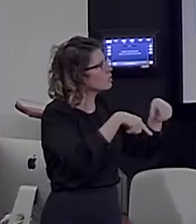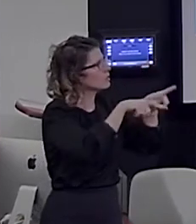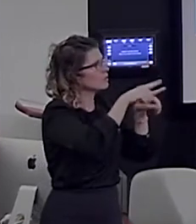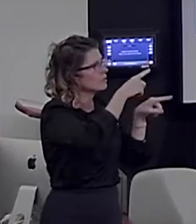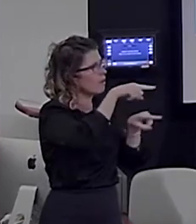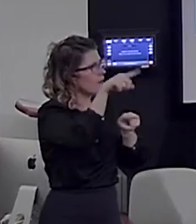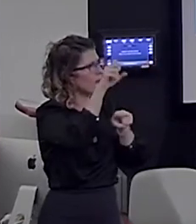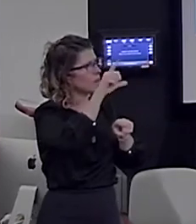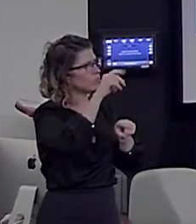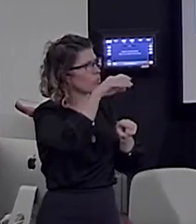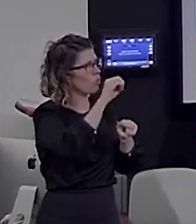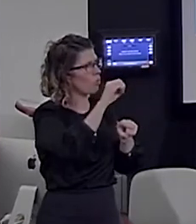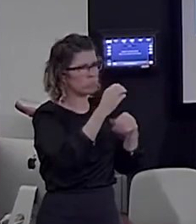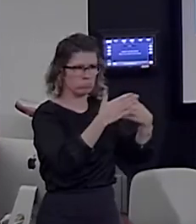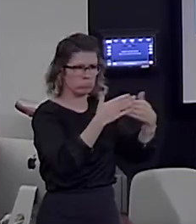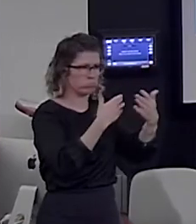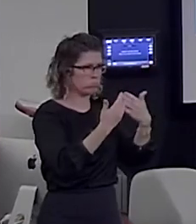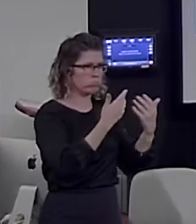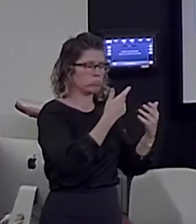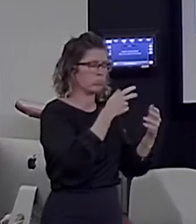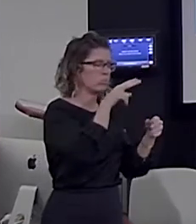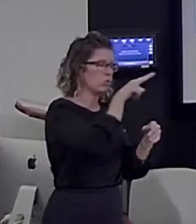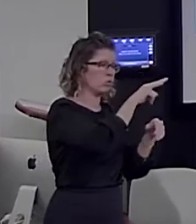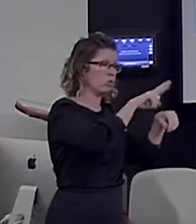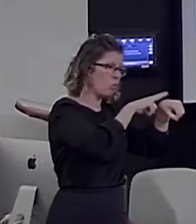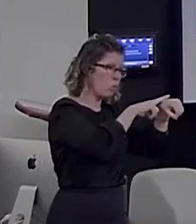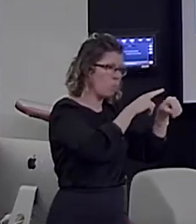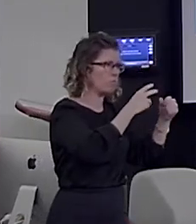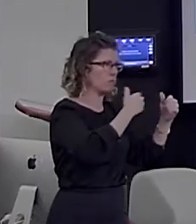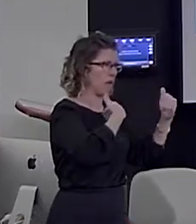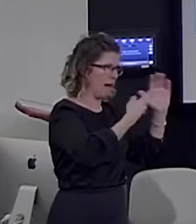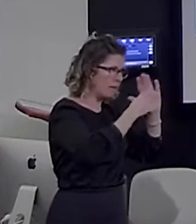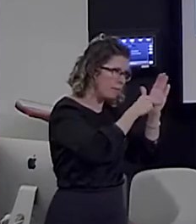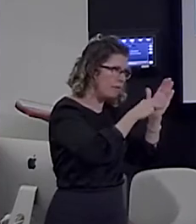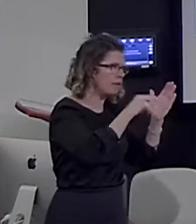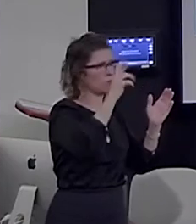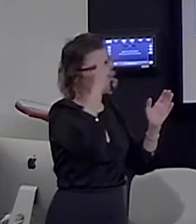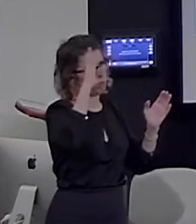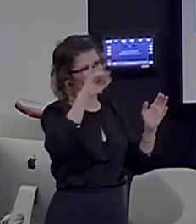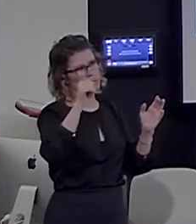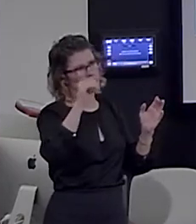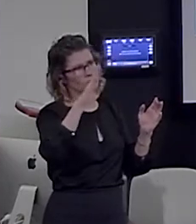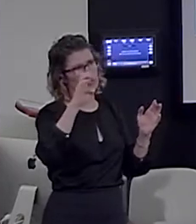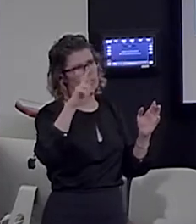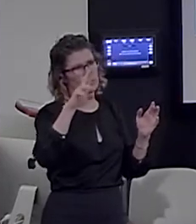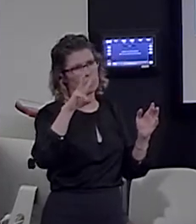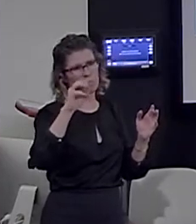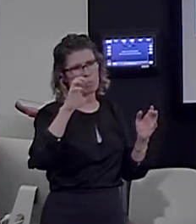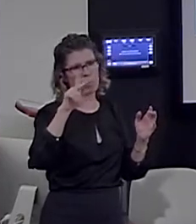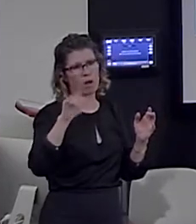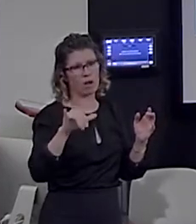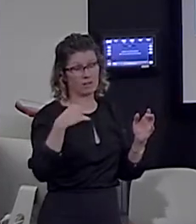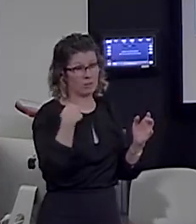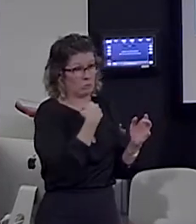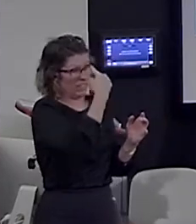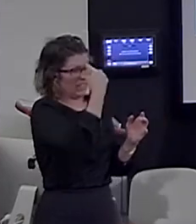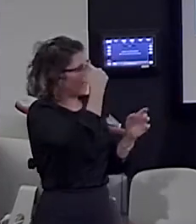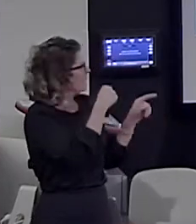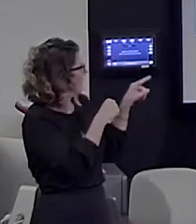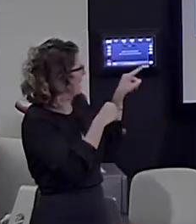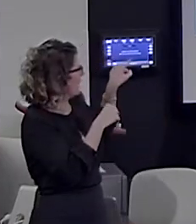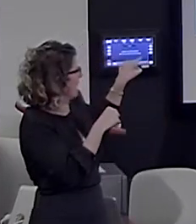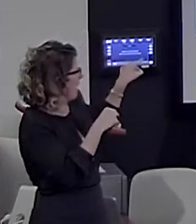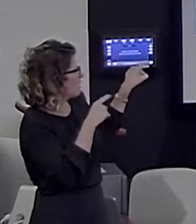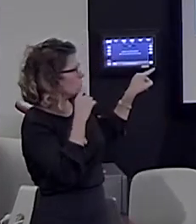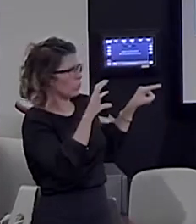regardless of whether it's jabber-walking or meaningful sentences. So, we think that these areas form the core of a syntax network.